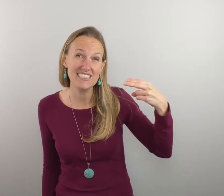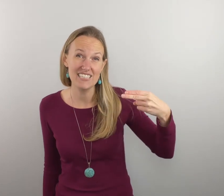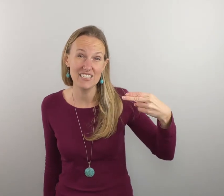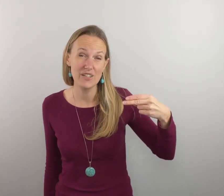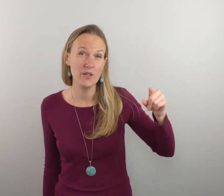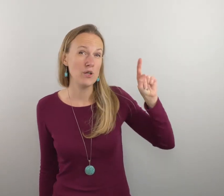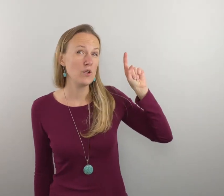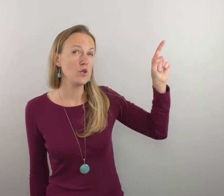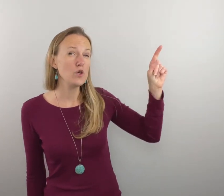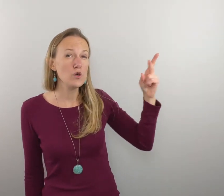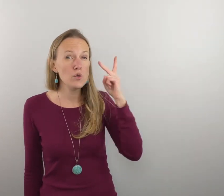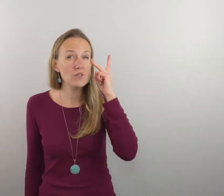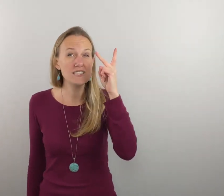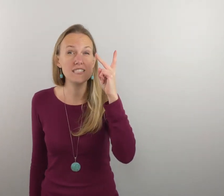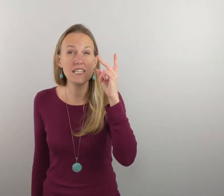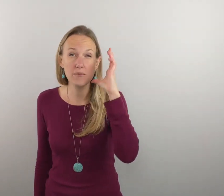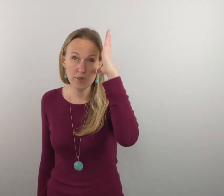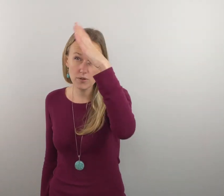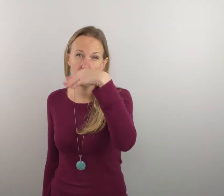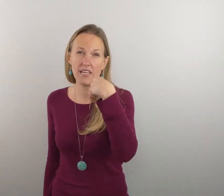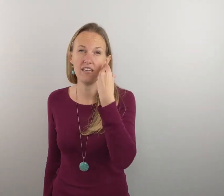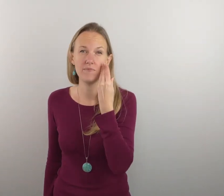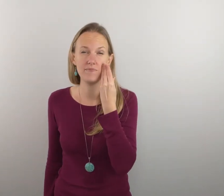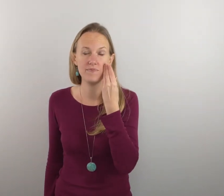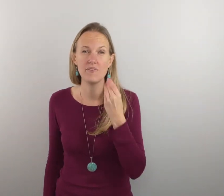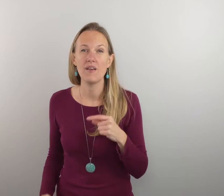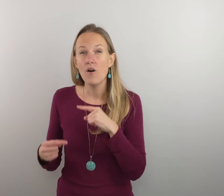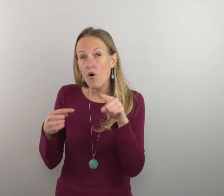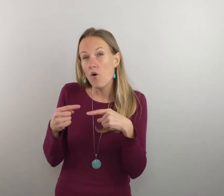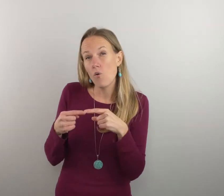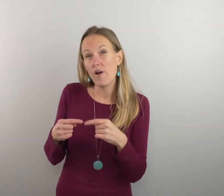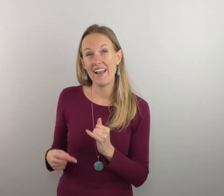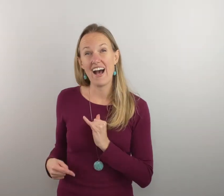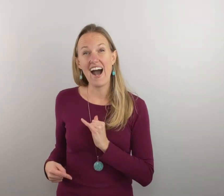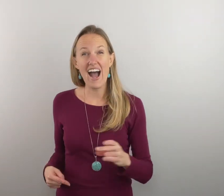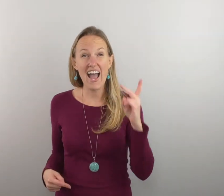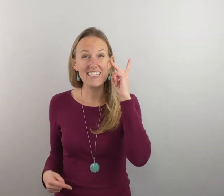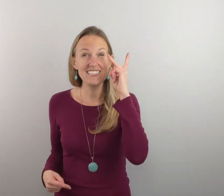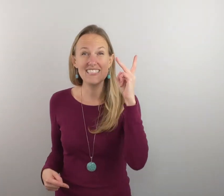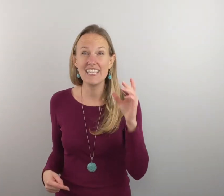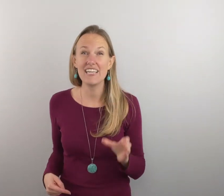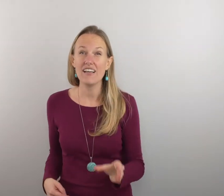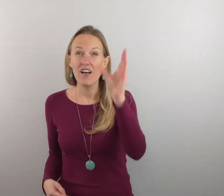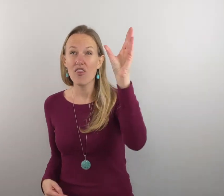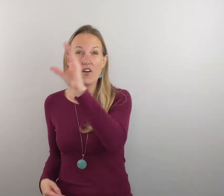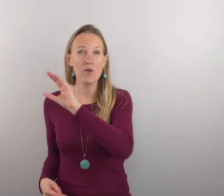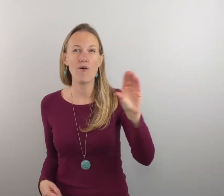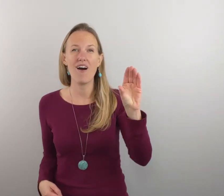you see beauty when i see the cross